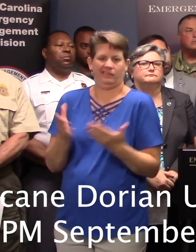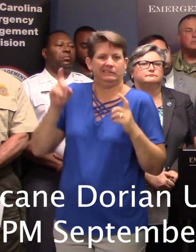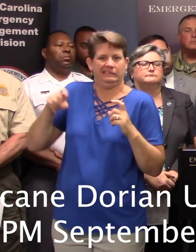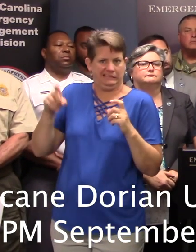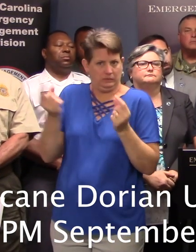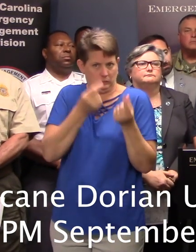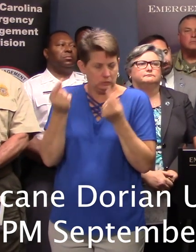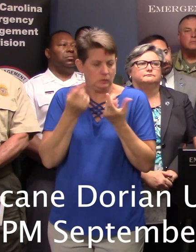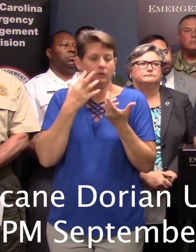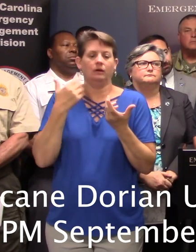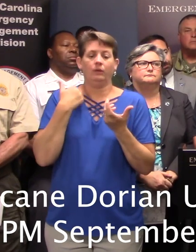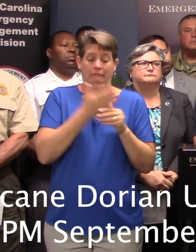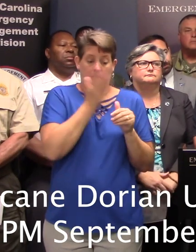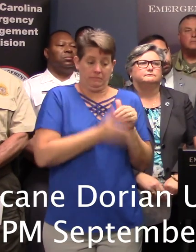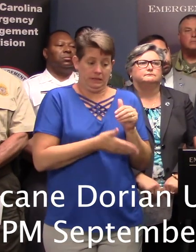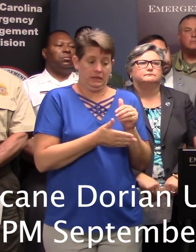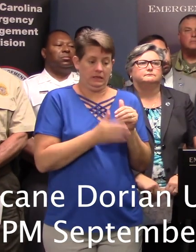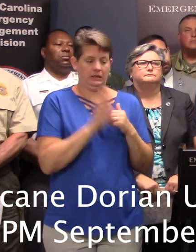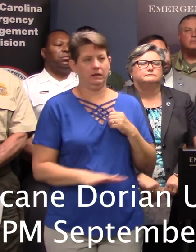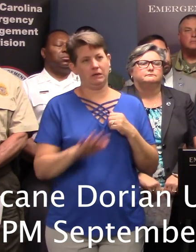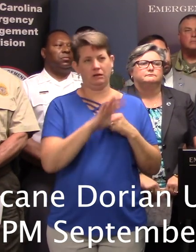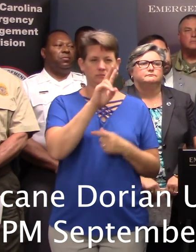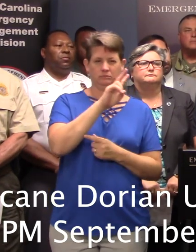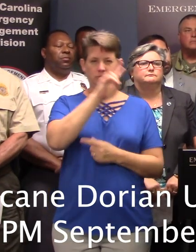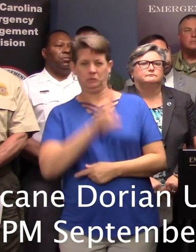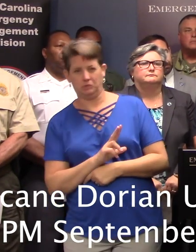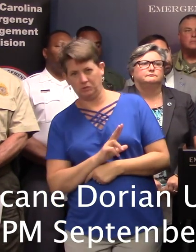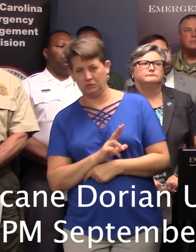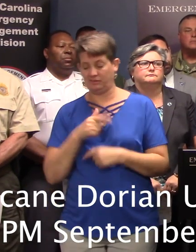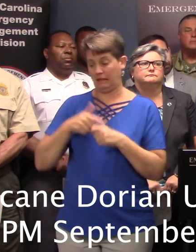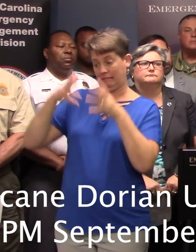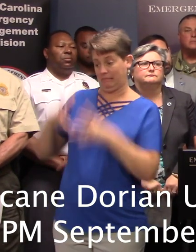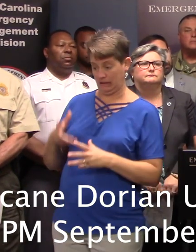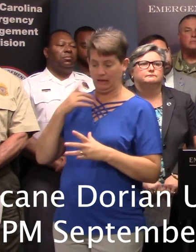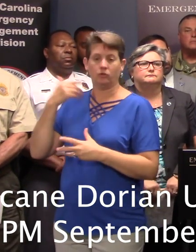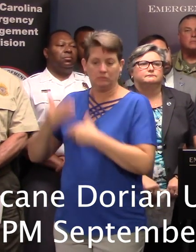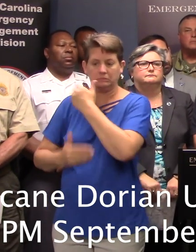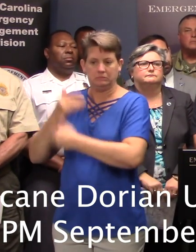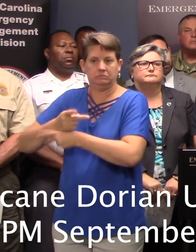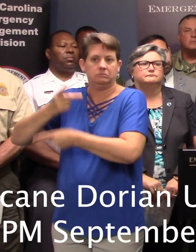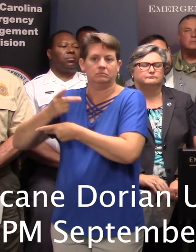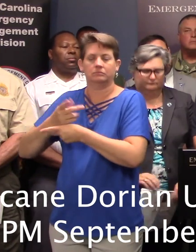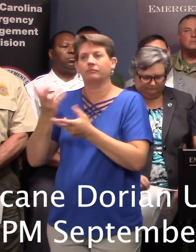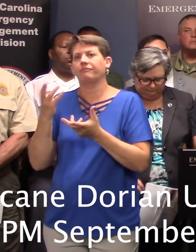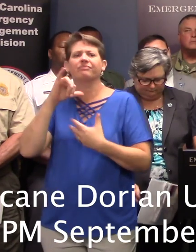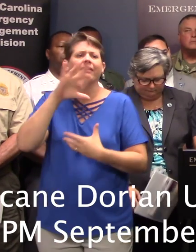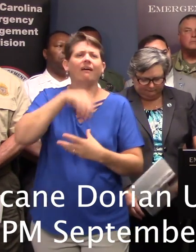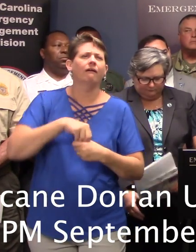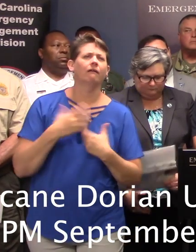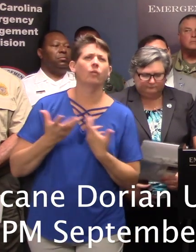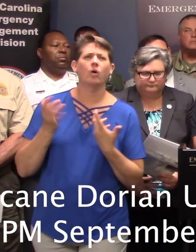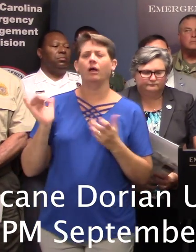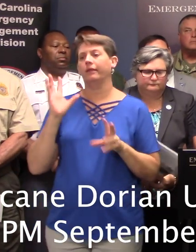completed or are in progress about two-thirds of those and the remainder will be in action. And they range from anywhere